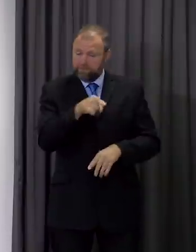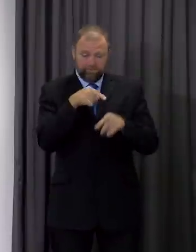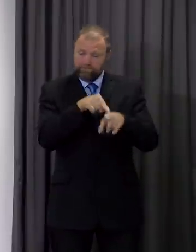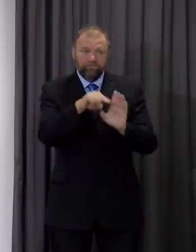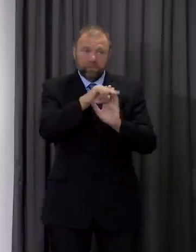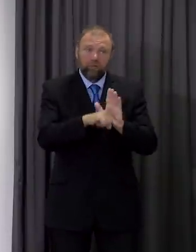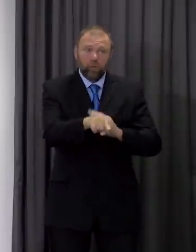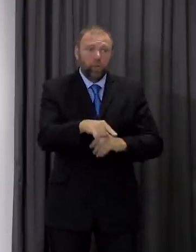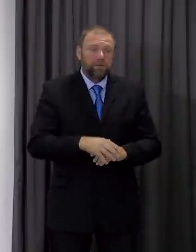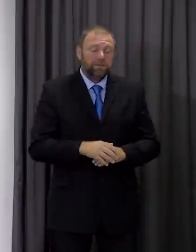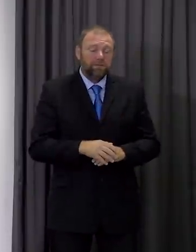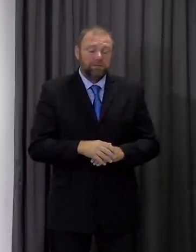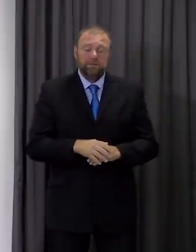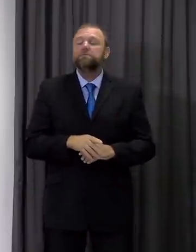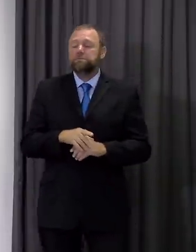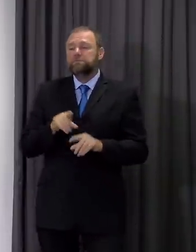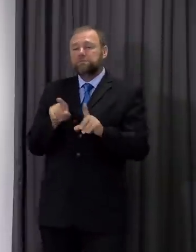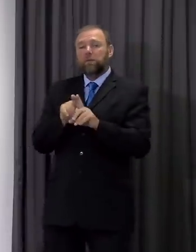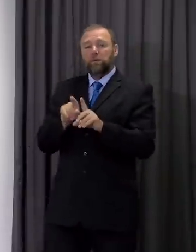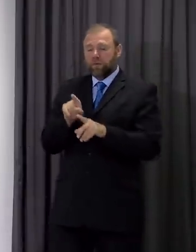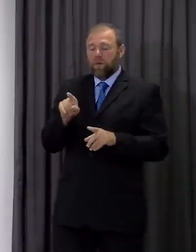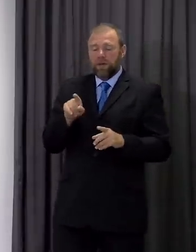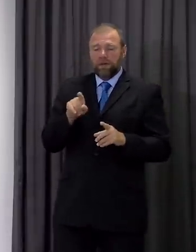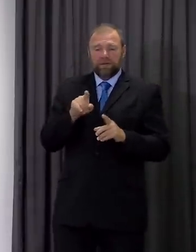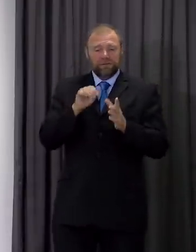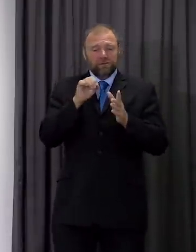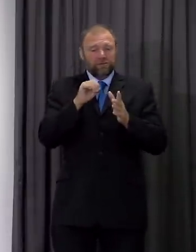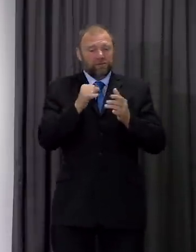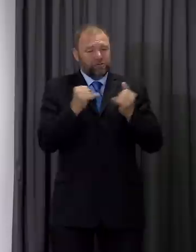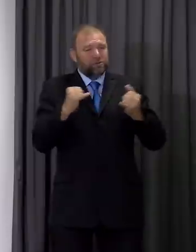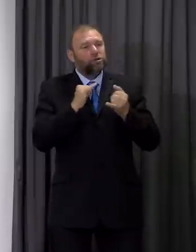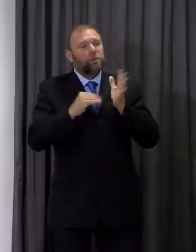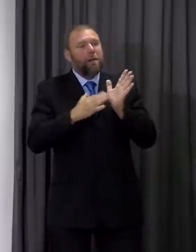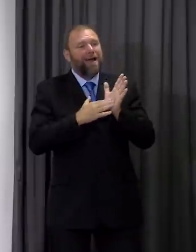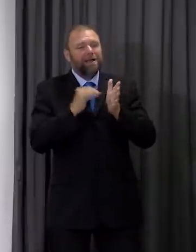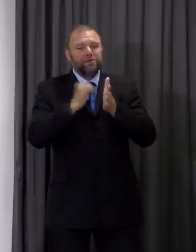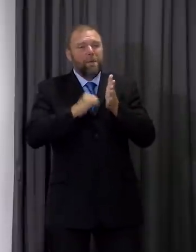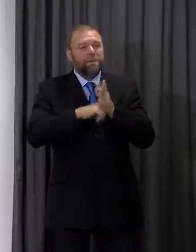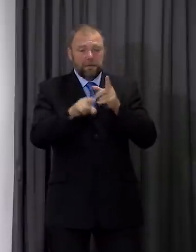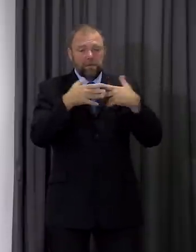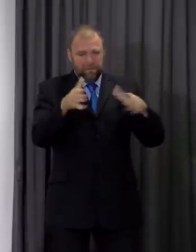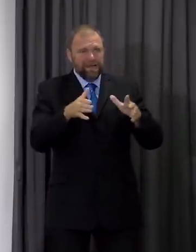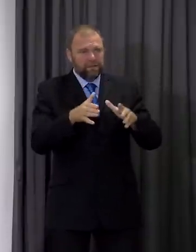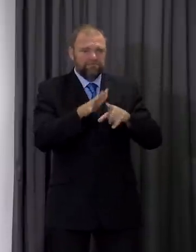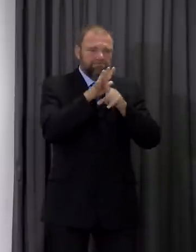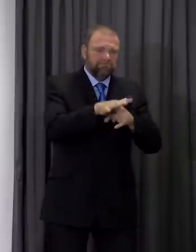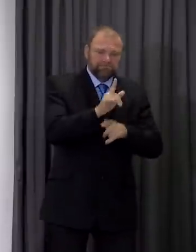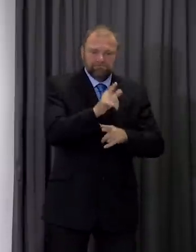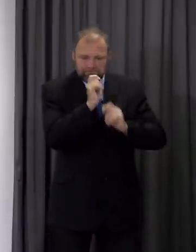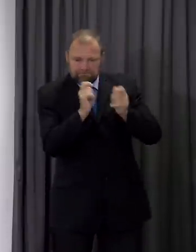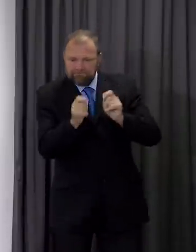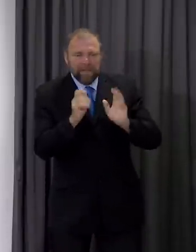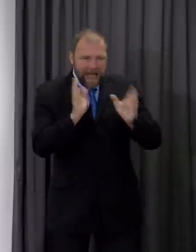also, of course, issued enforcement notices against supermarkets. So it's really important that businesses play their part.